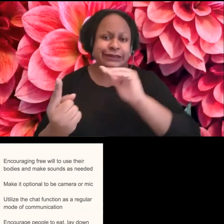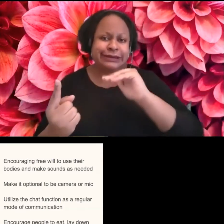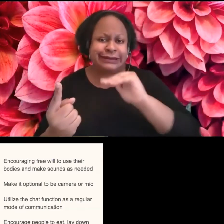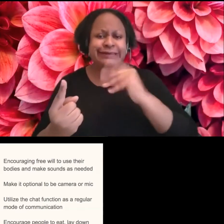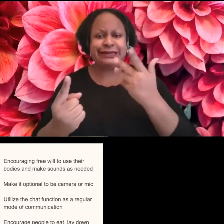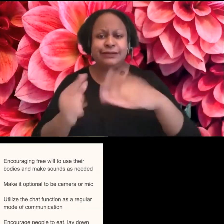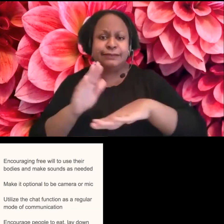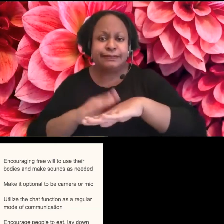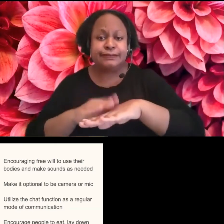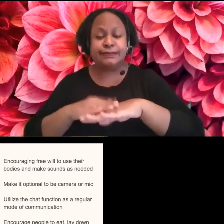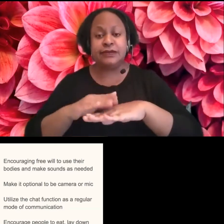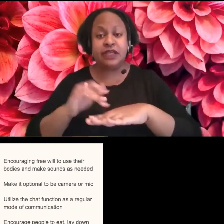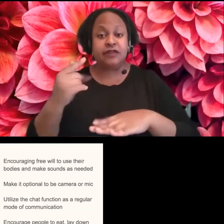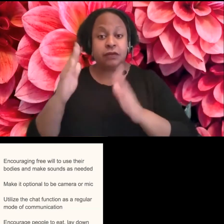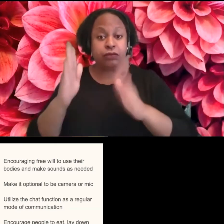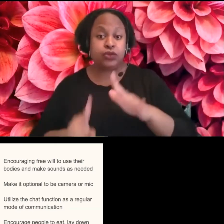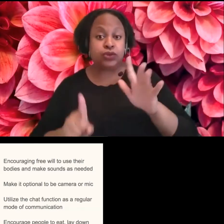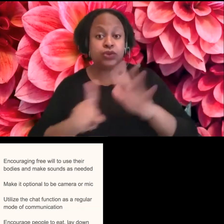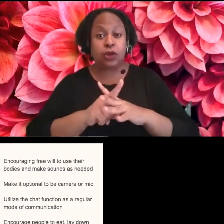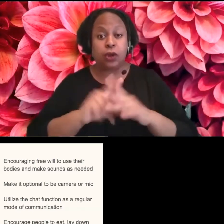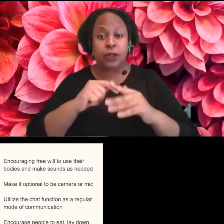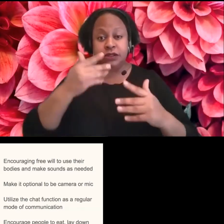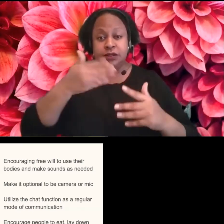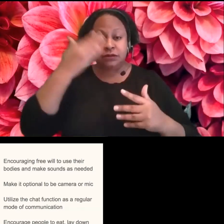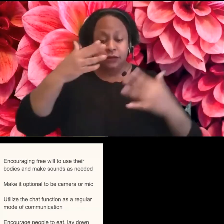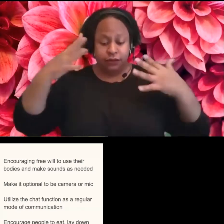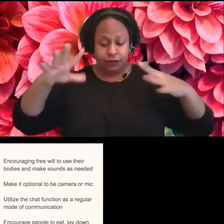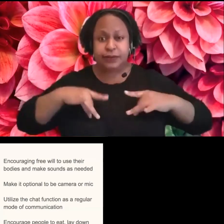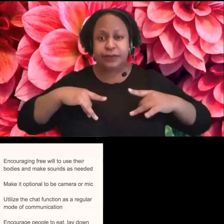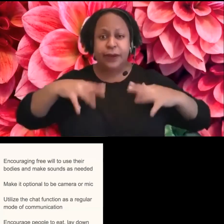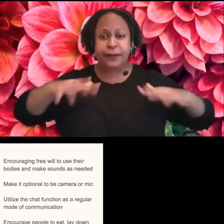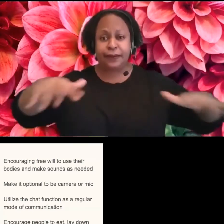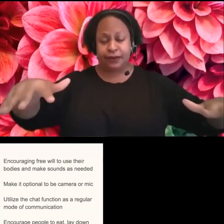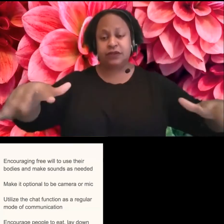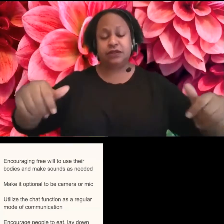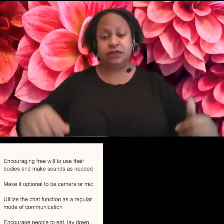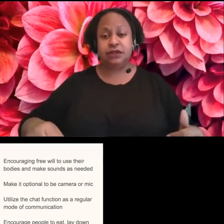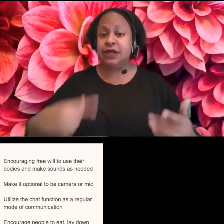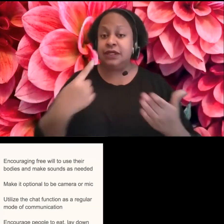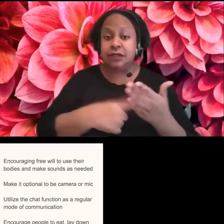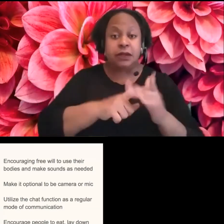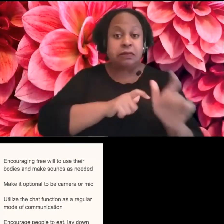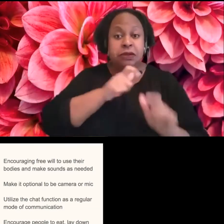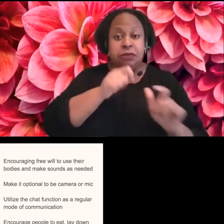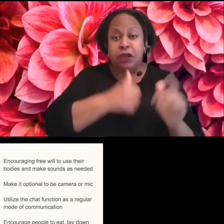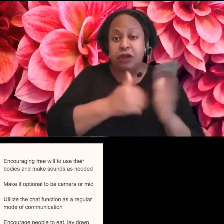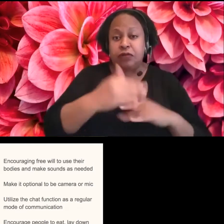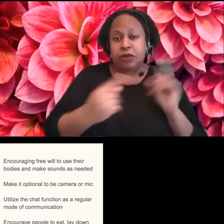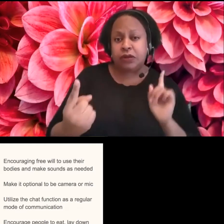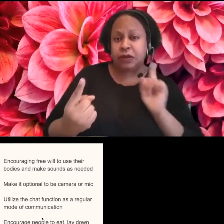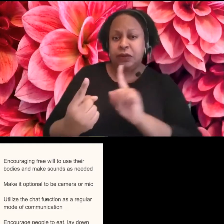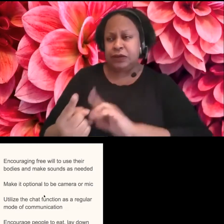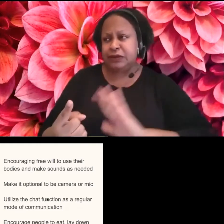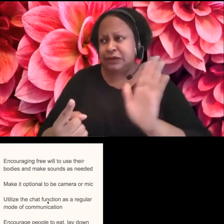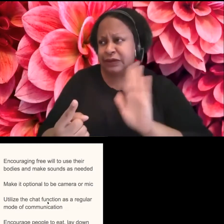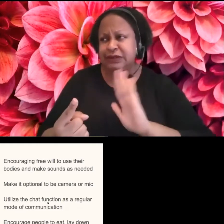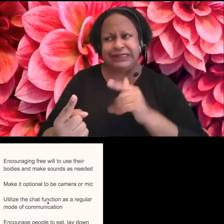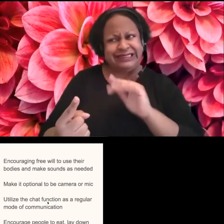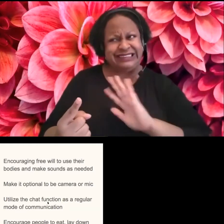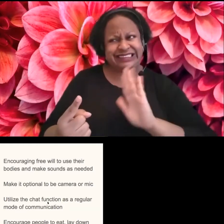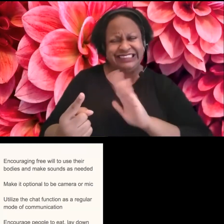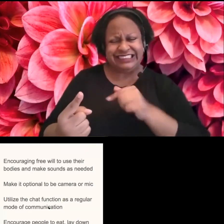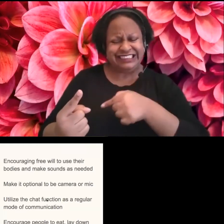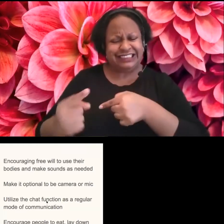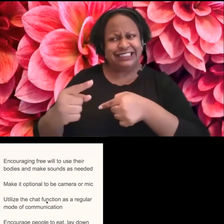with someone who's come into the space with scent on it, um, because not everybody is comfortable. Um, and, and, or